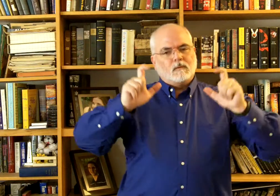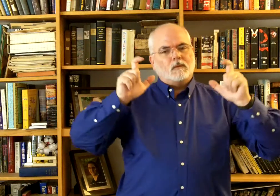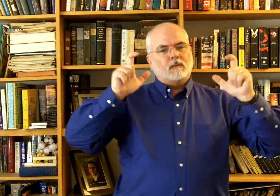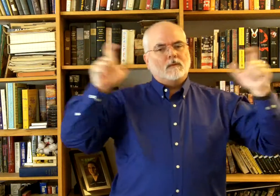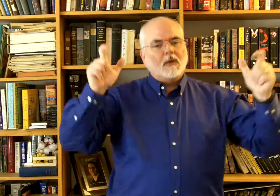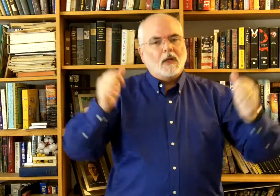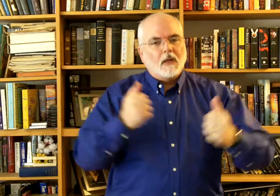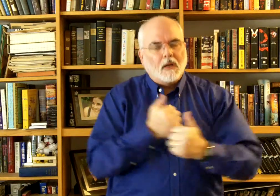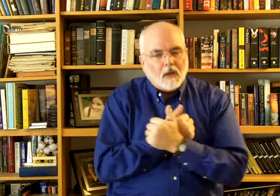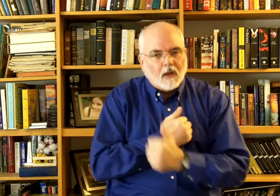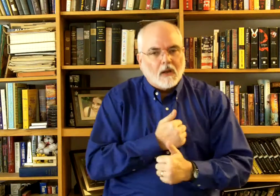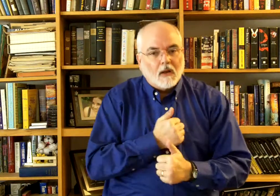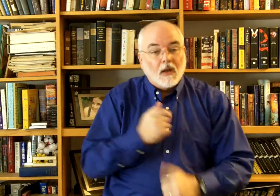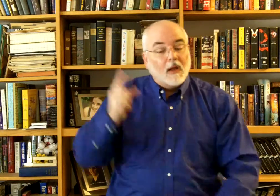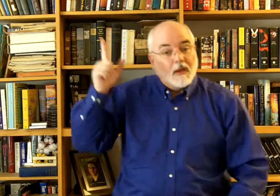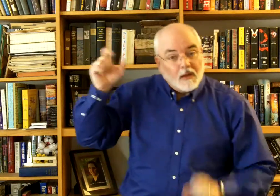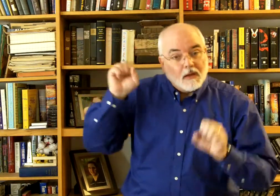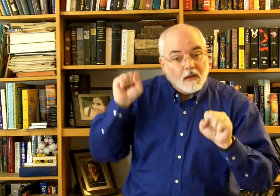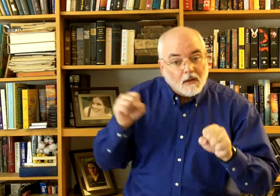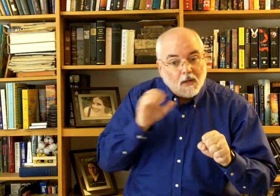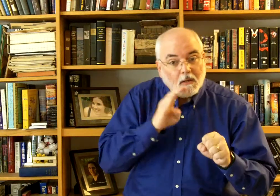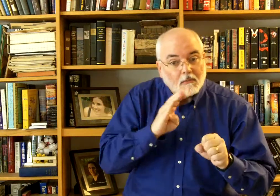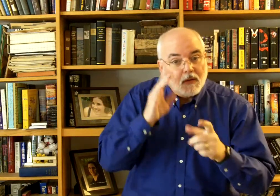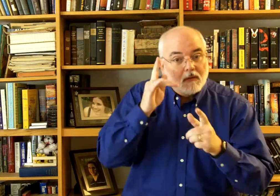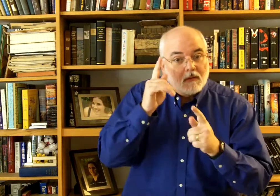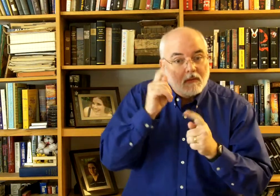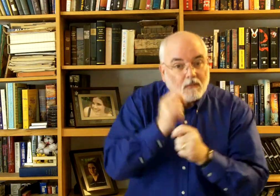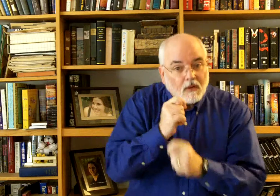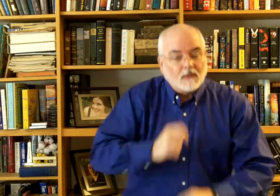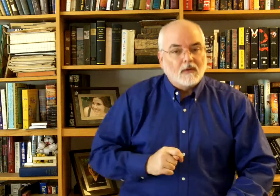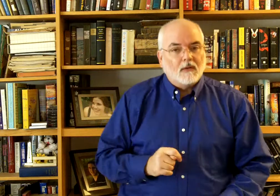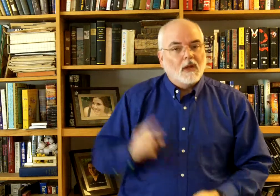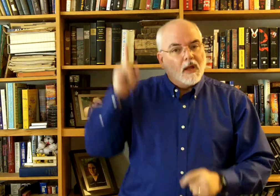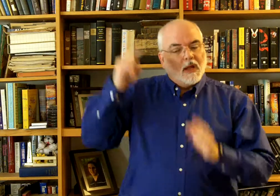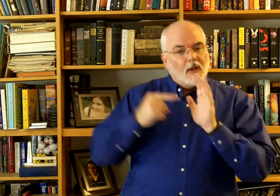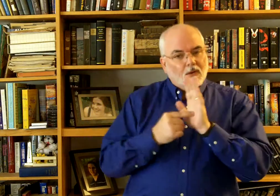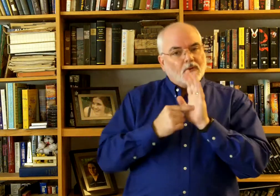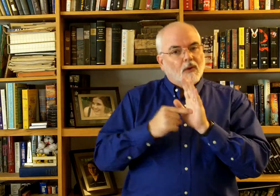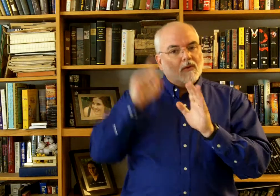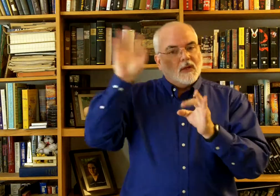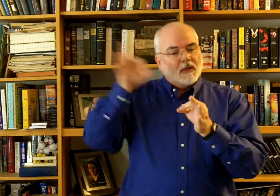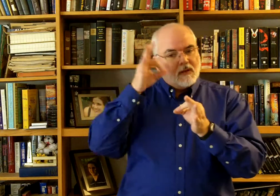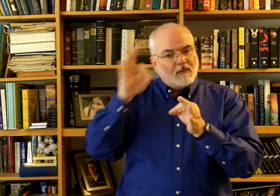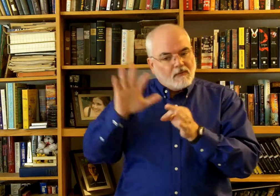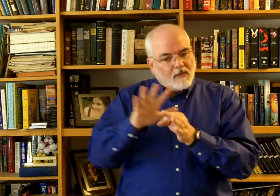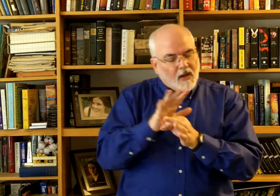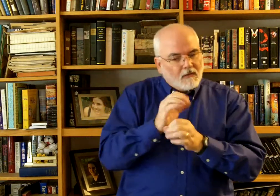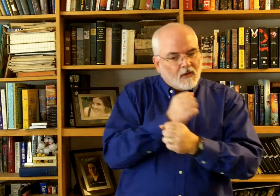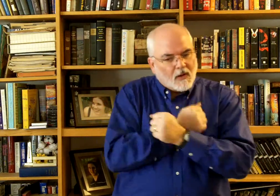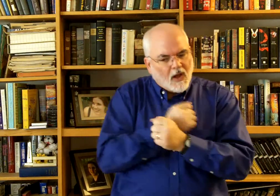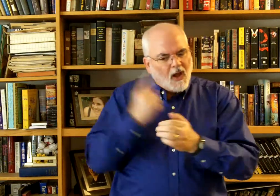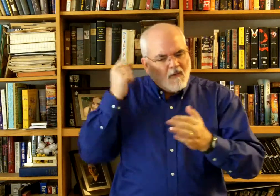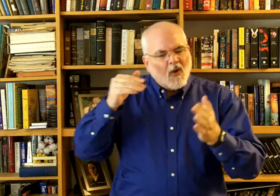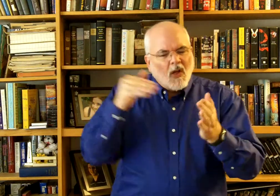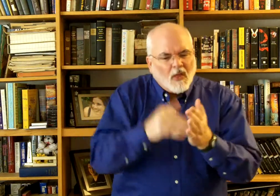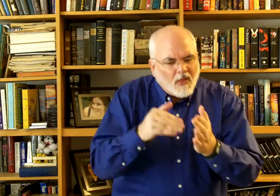He can be trusted. He shows his faithful love for thousands of